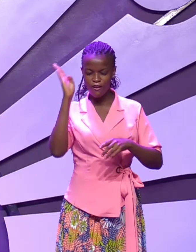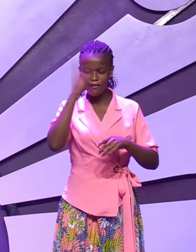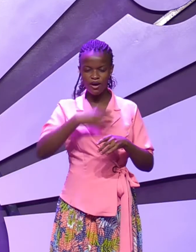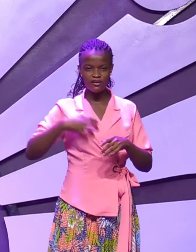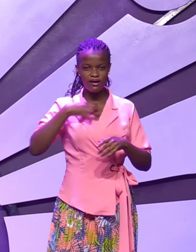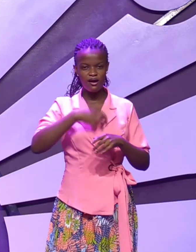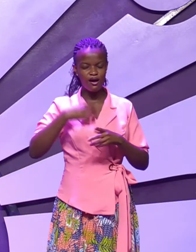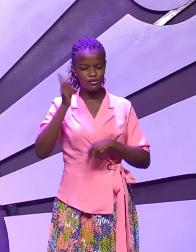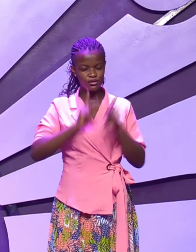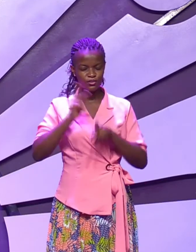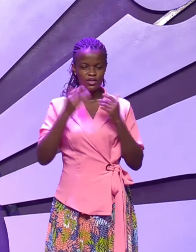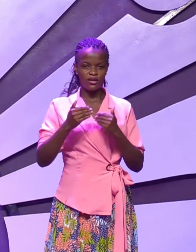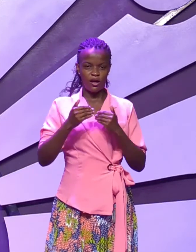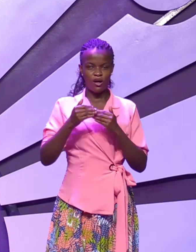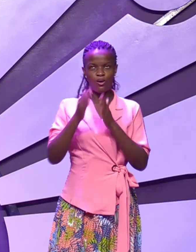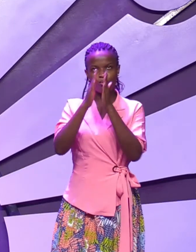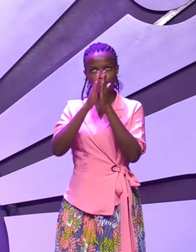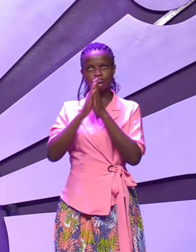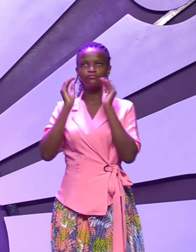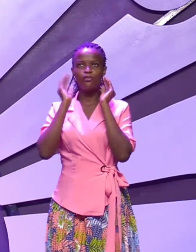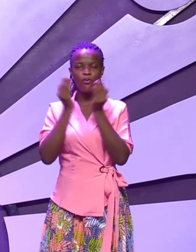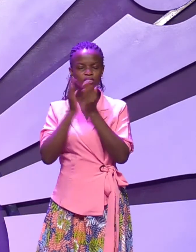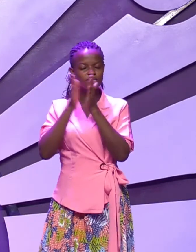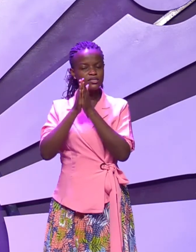Moses and Aaron went before the Lord